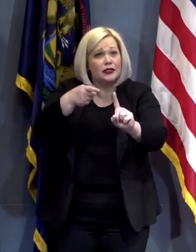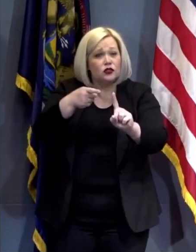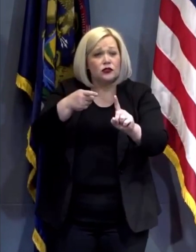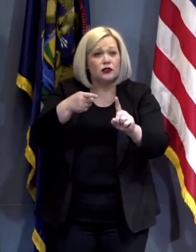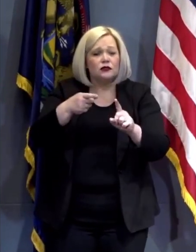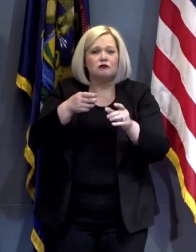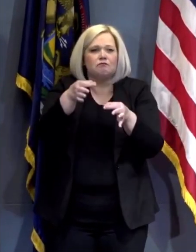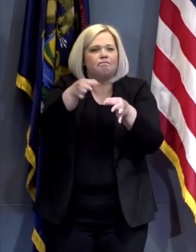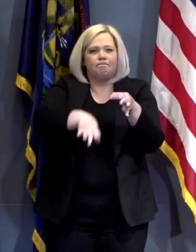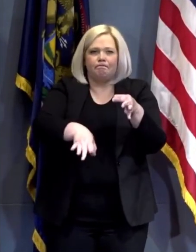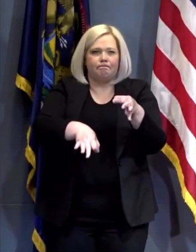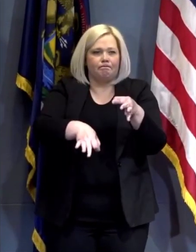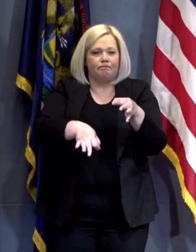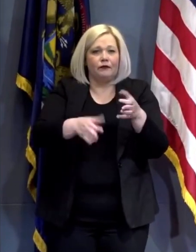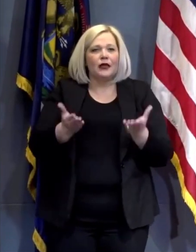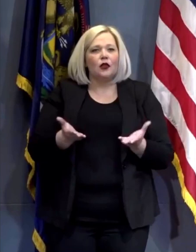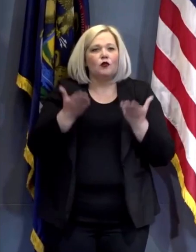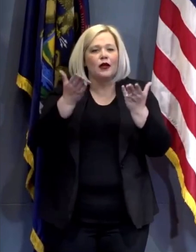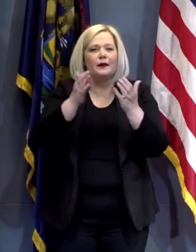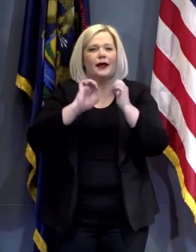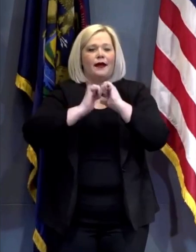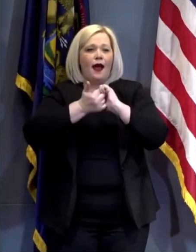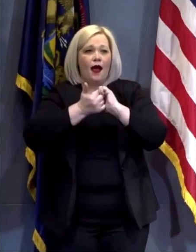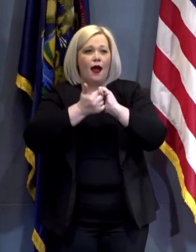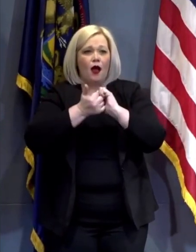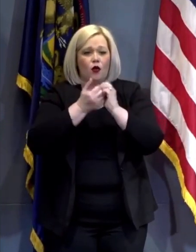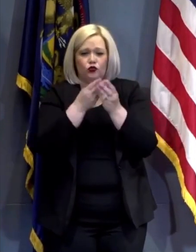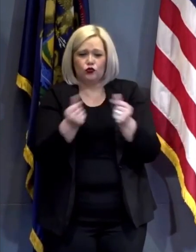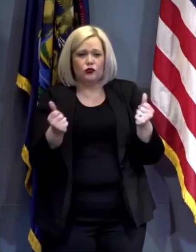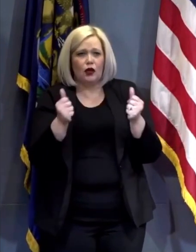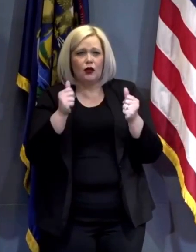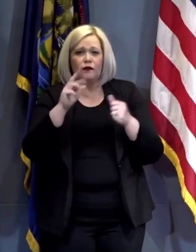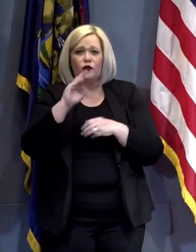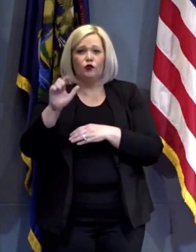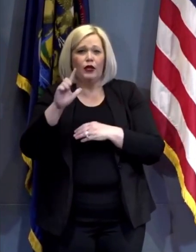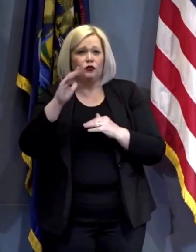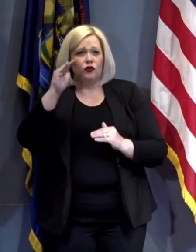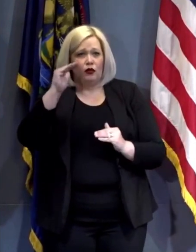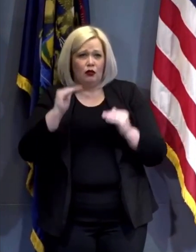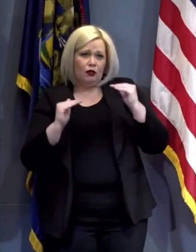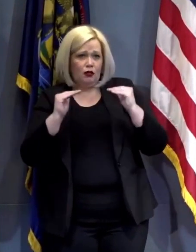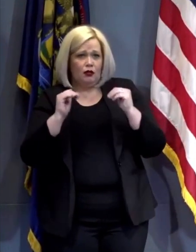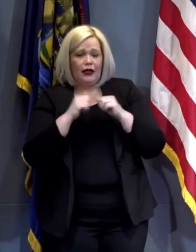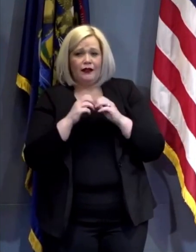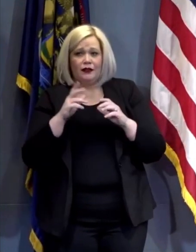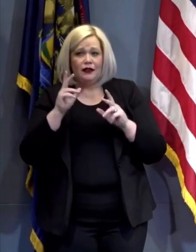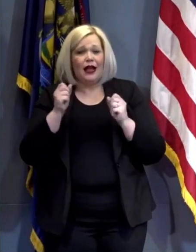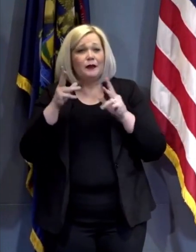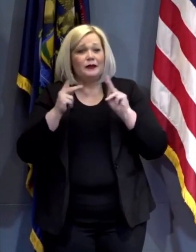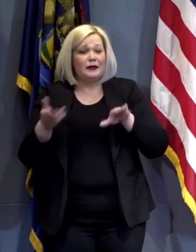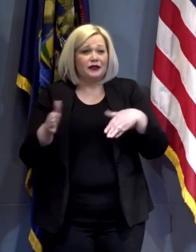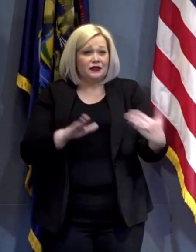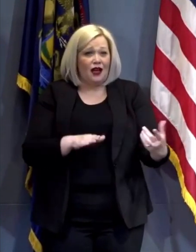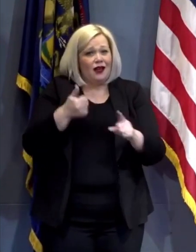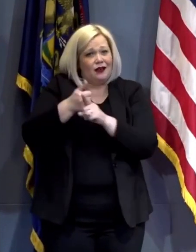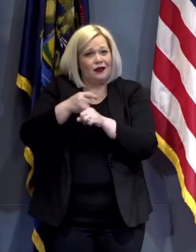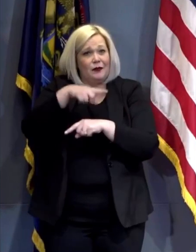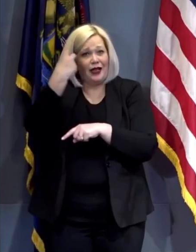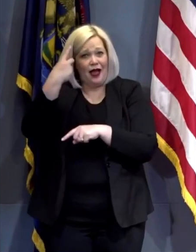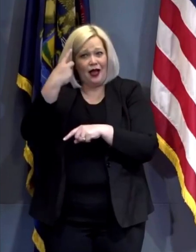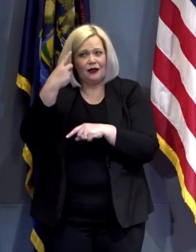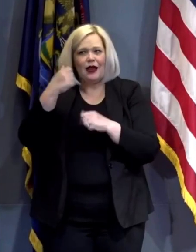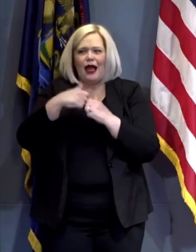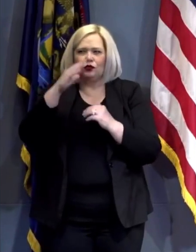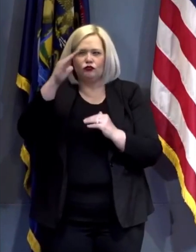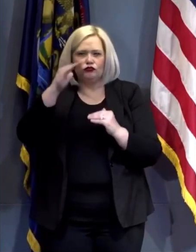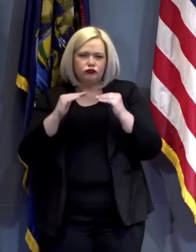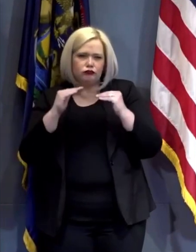to recommend actions to address the racial disparities and the mortality rate of COVID-19. We will go where